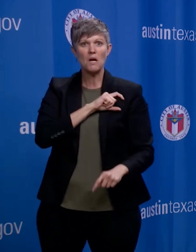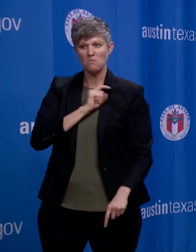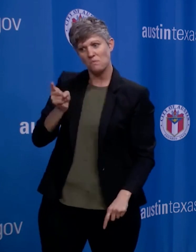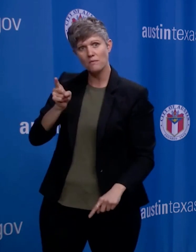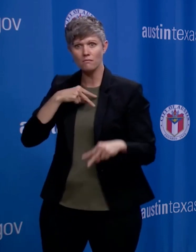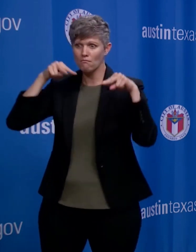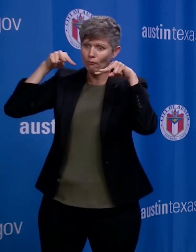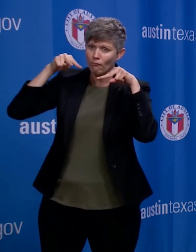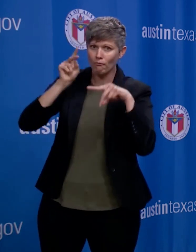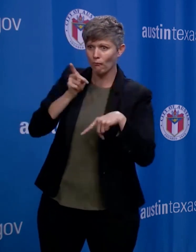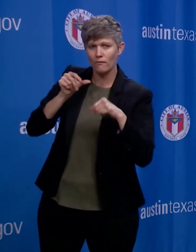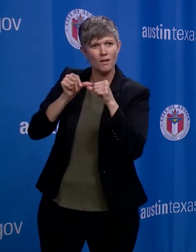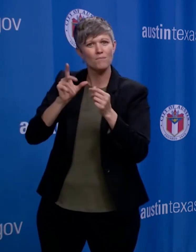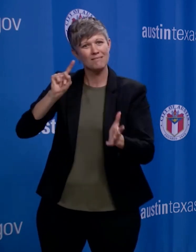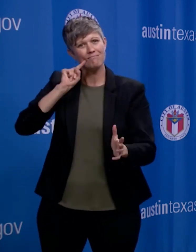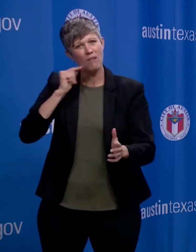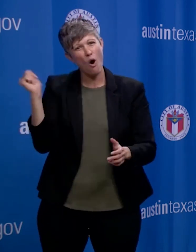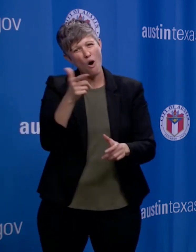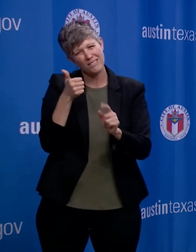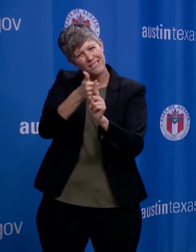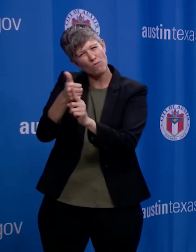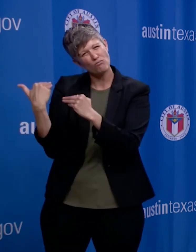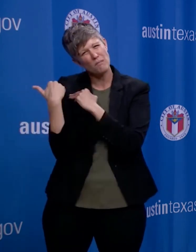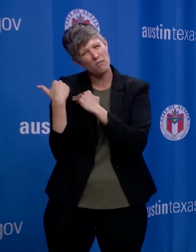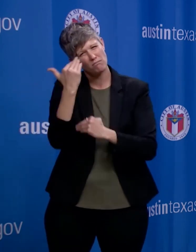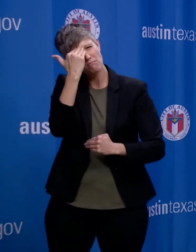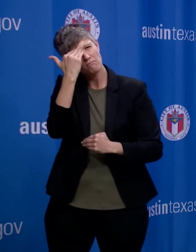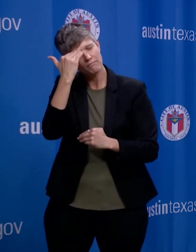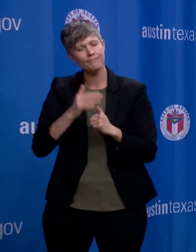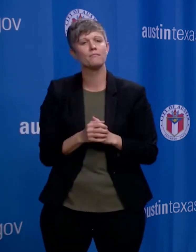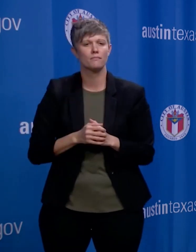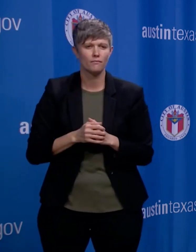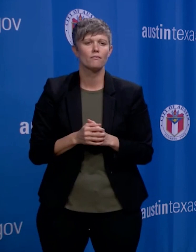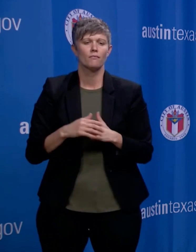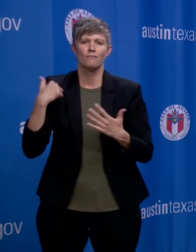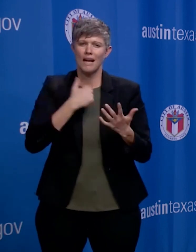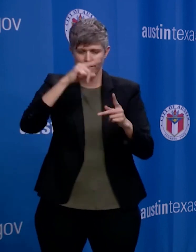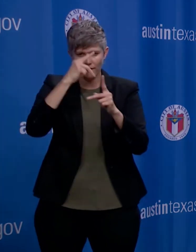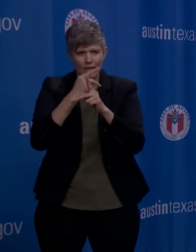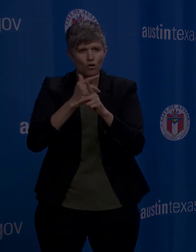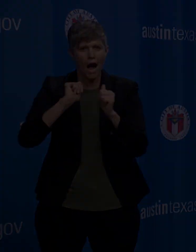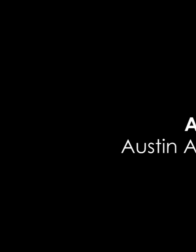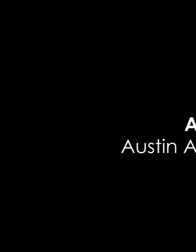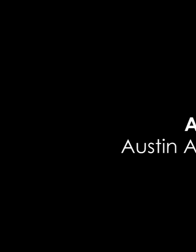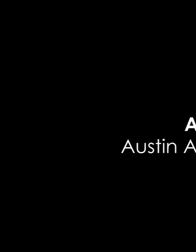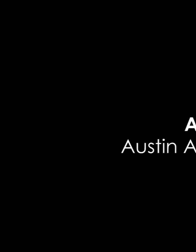to take each of us making the commitment ourselves to cumulatively get this work done.